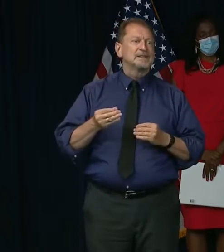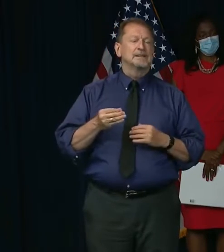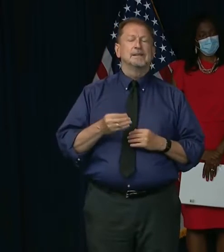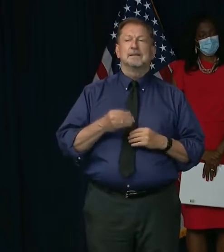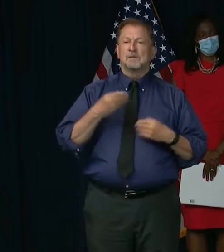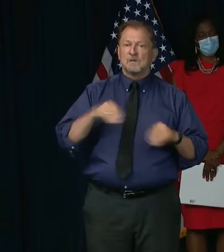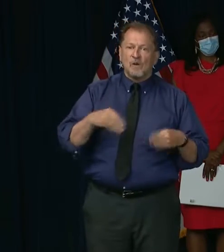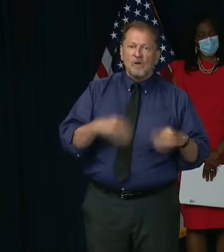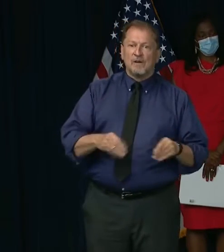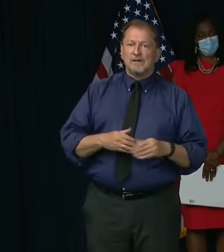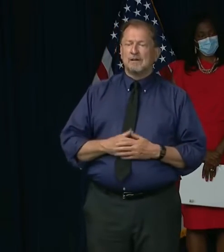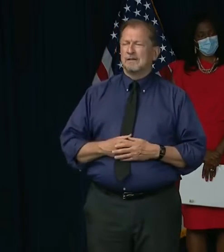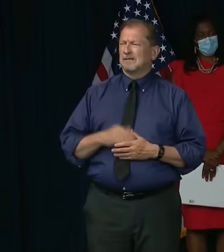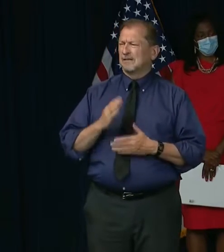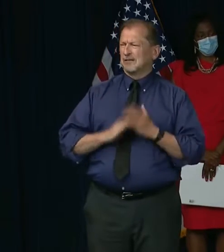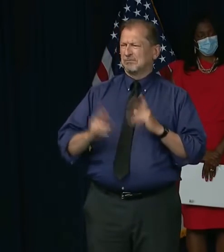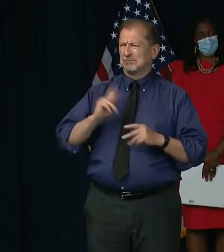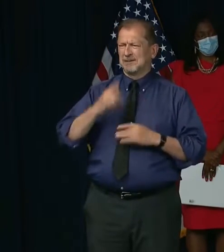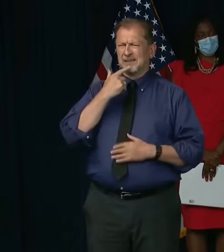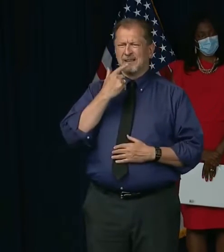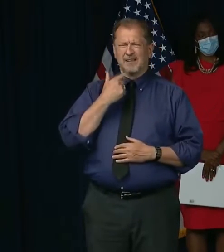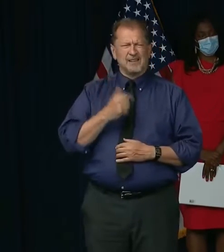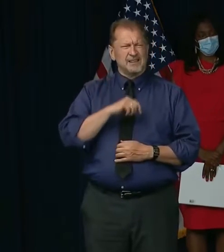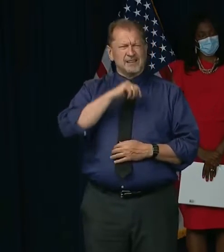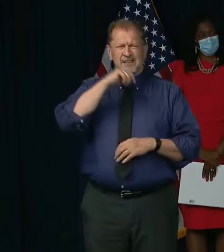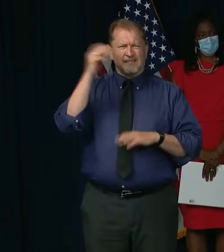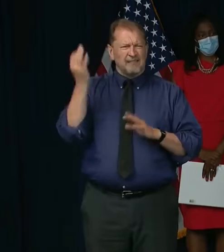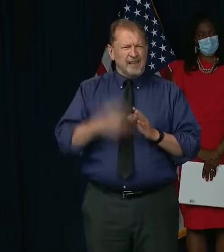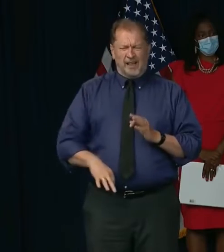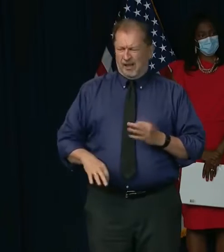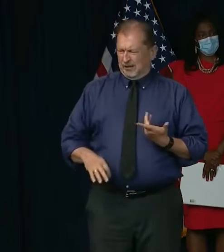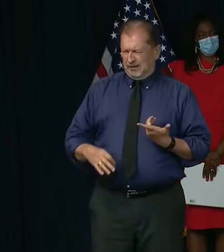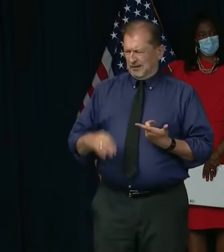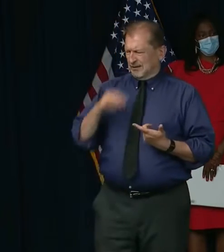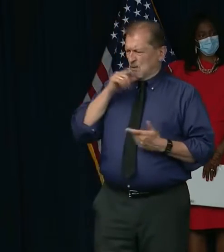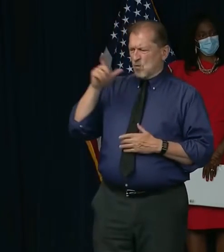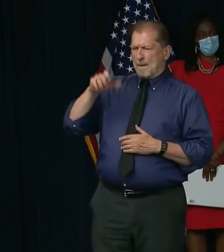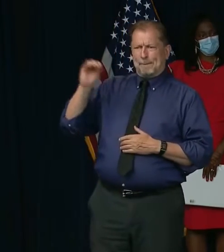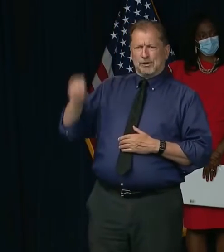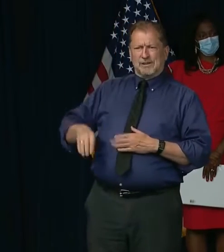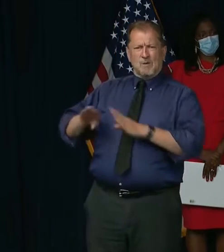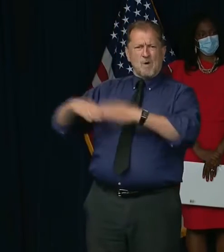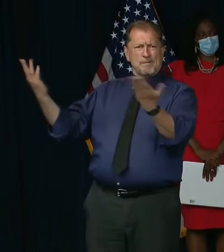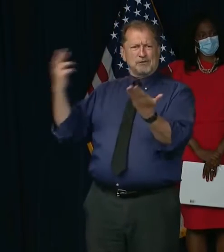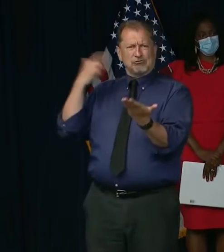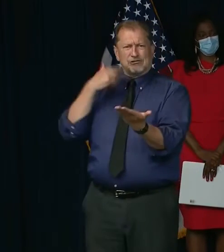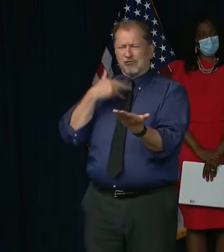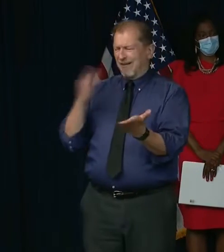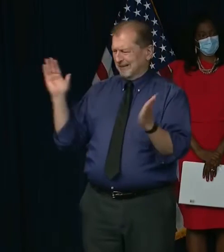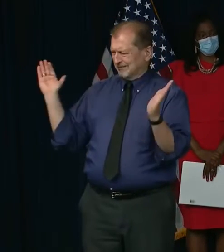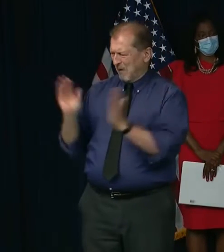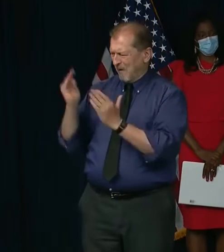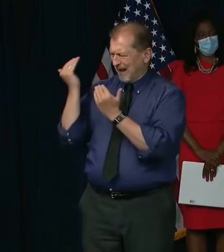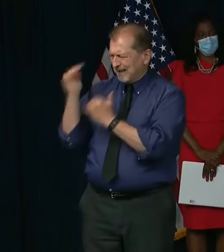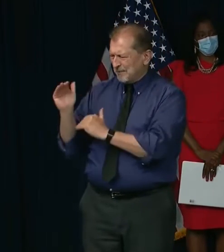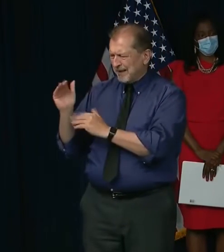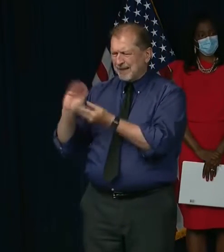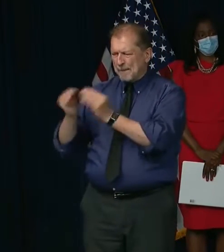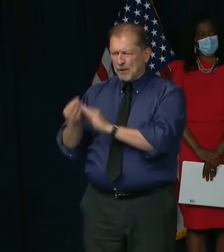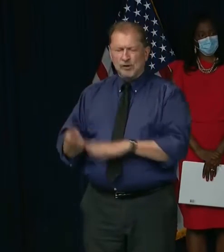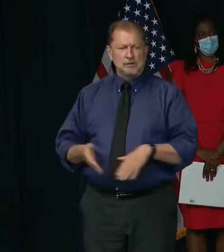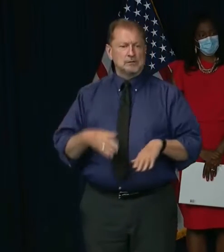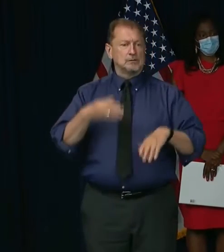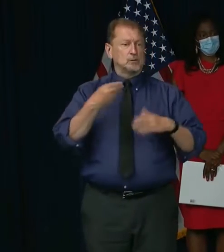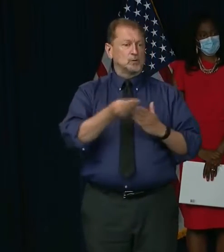also seem unfair that these places also have limited capacity now and will do for such a long time. But this is